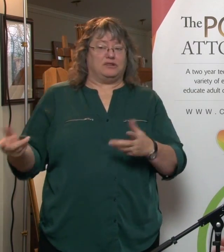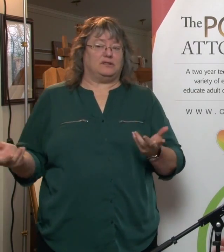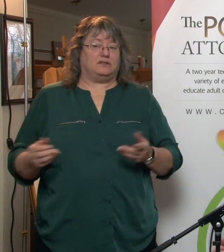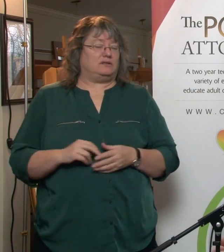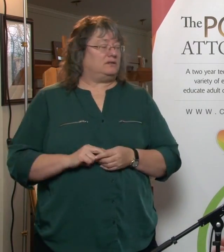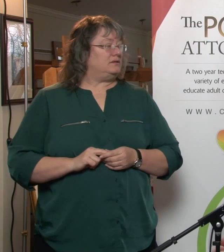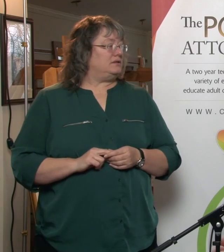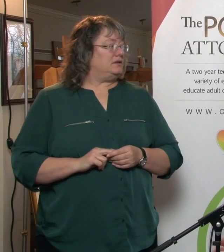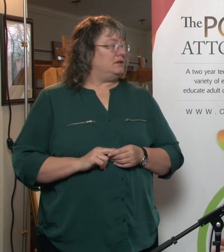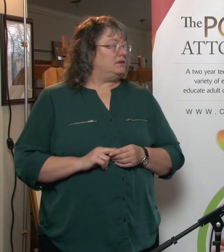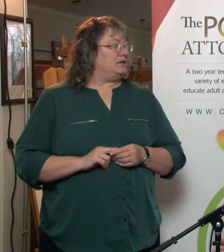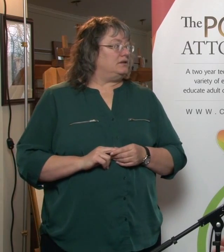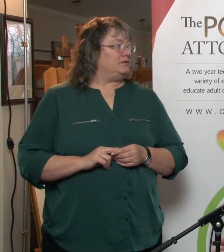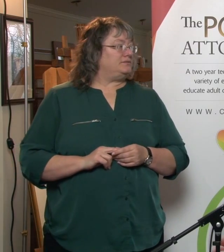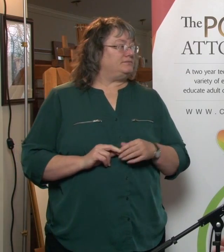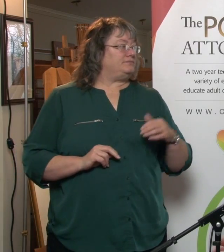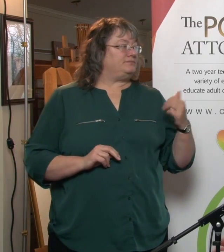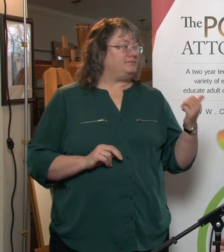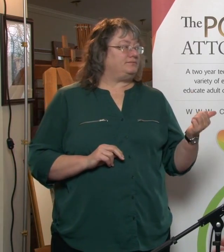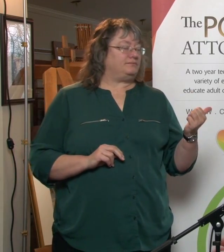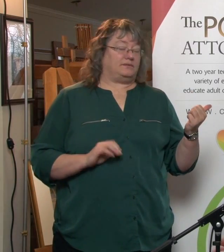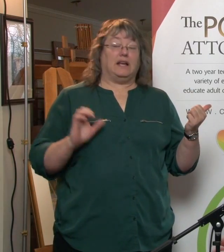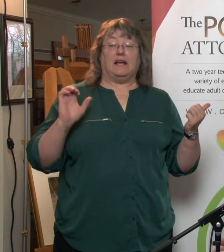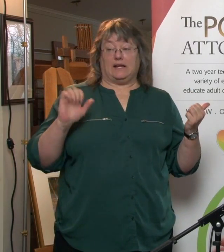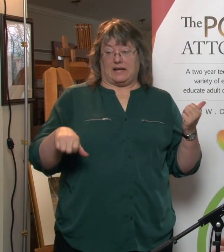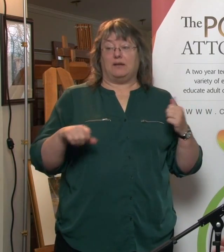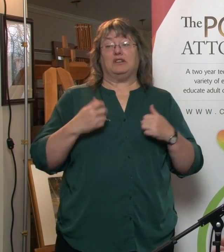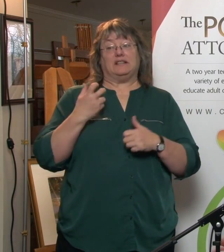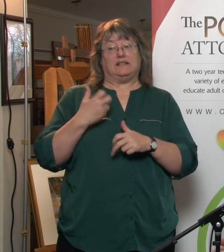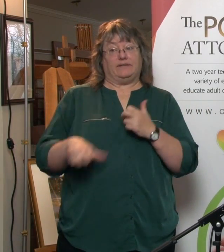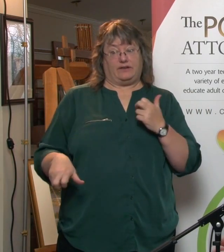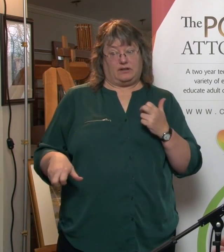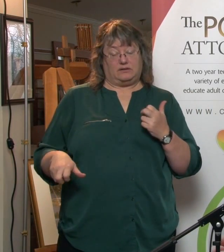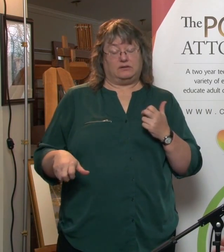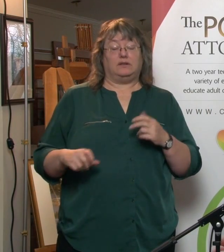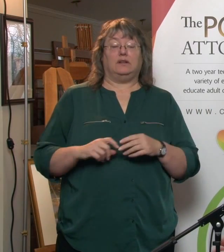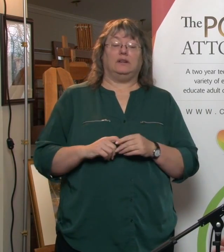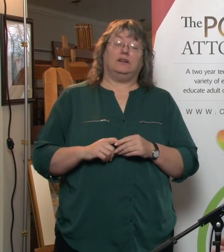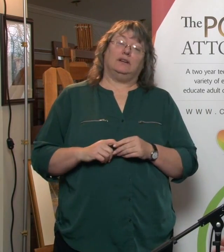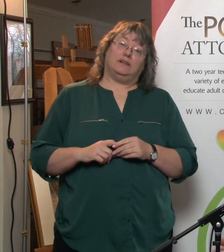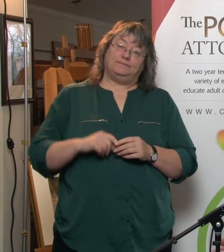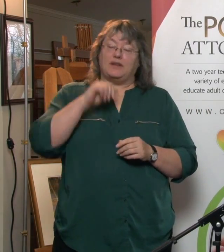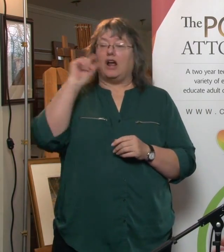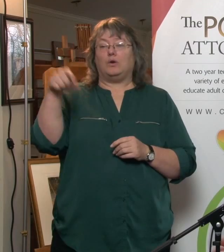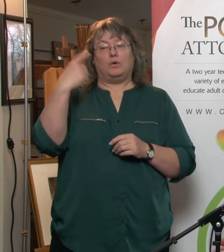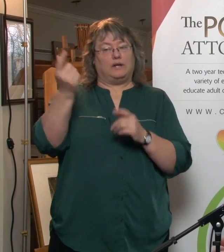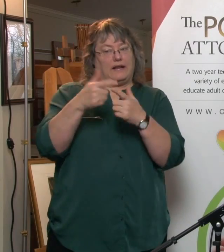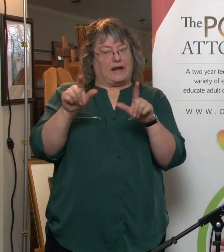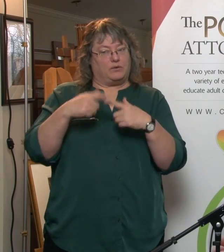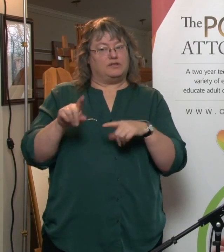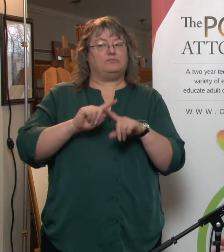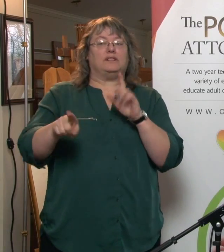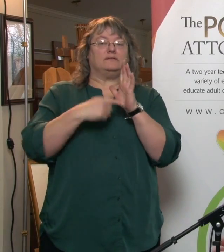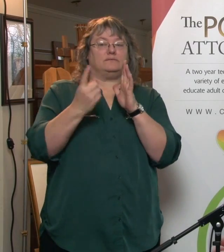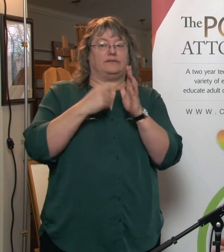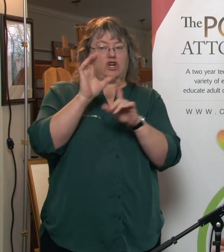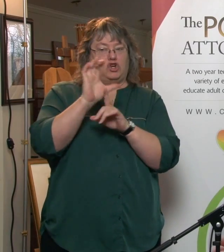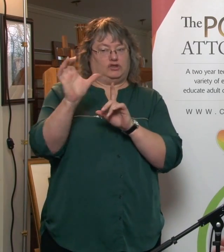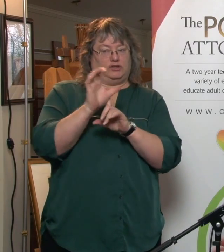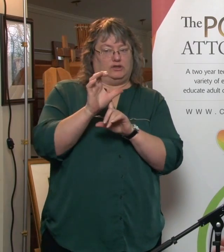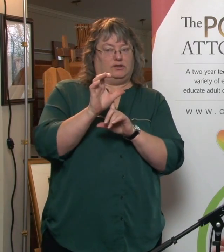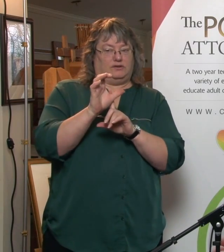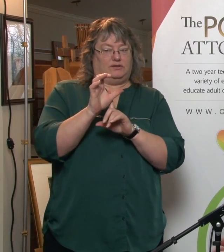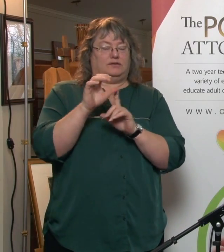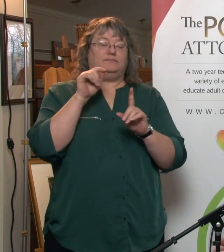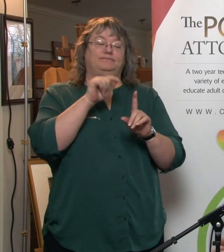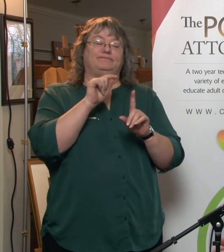discussion. It can be difficult and it can also, it goes beyond language. It's also a cultural thing. There are certain cultures